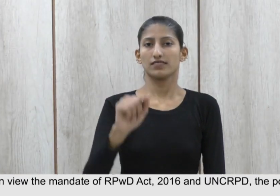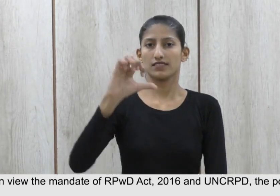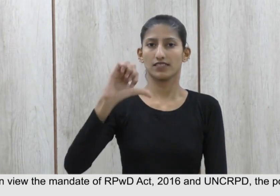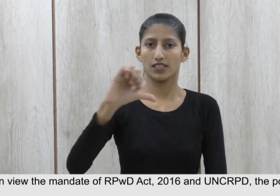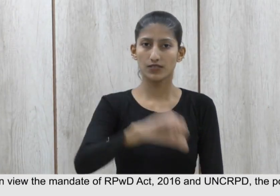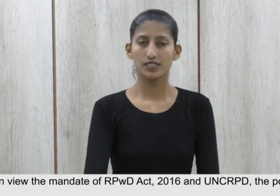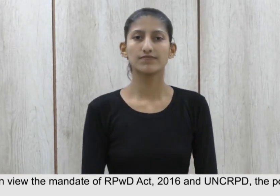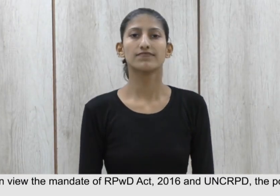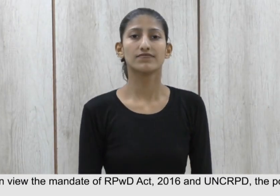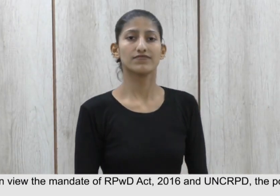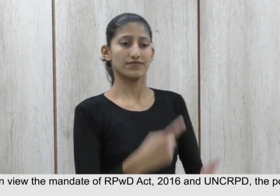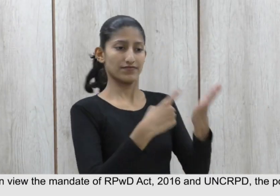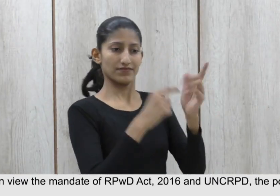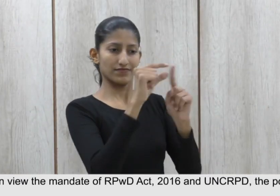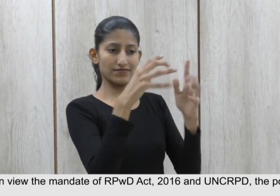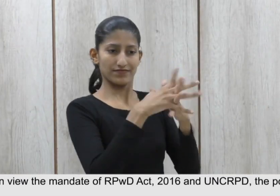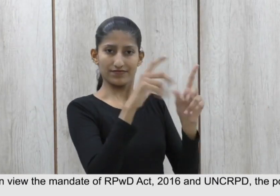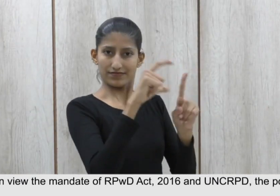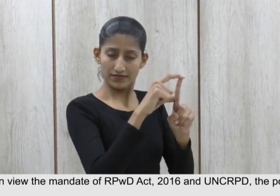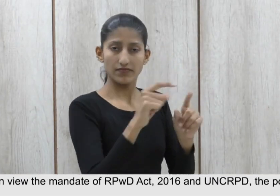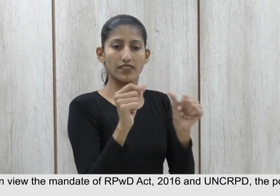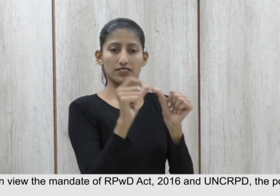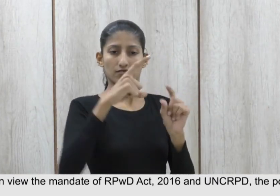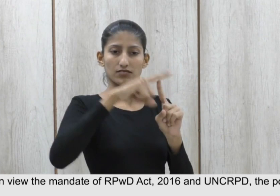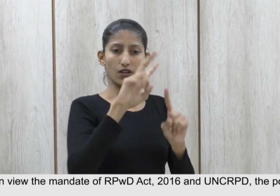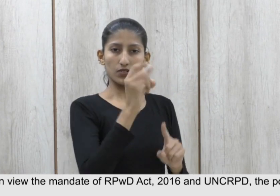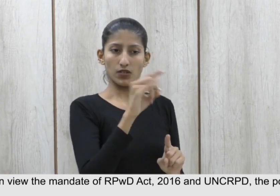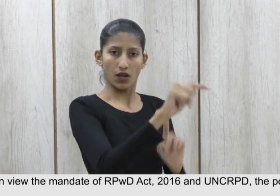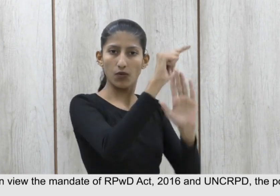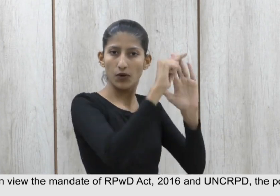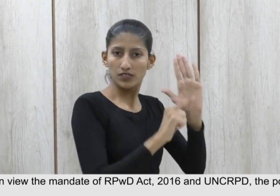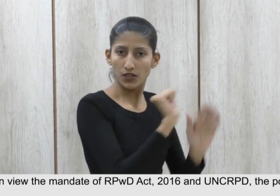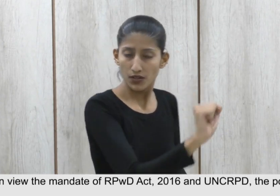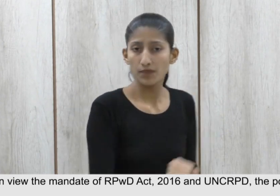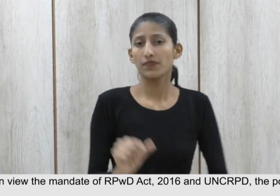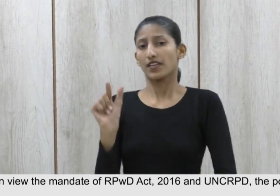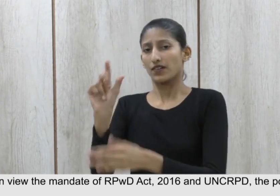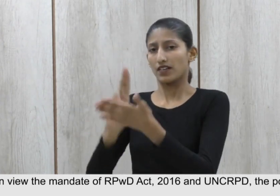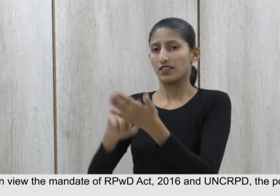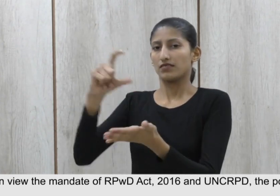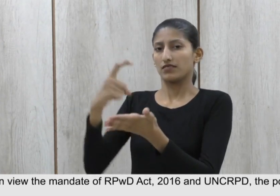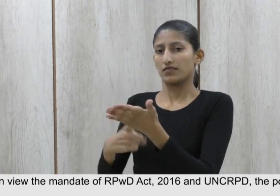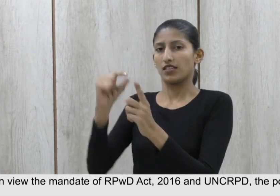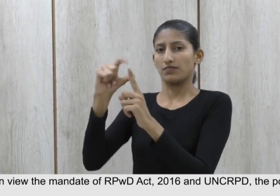8.9. Keeping in view the mandate of RPWD Act 2016 and